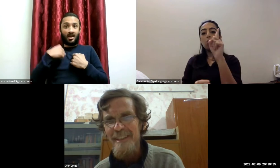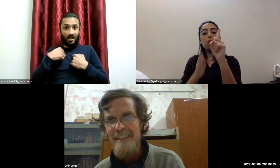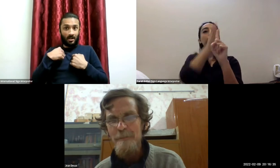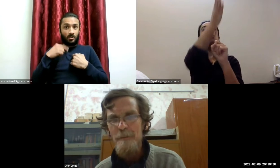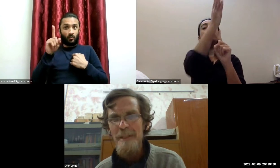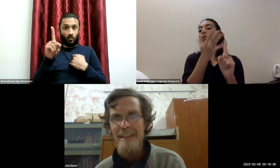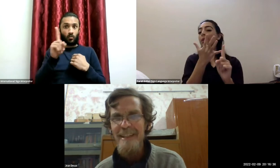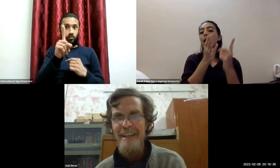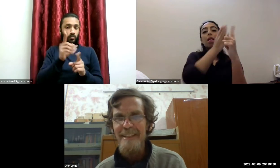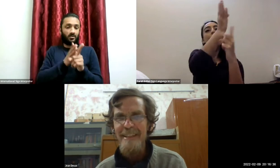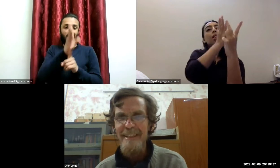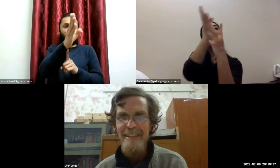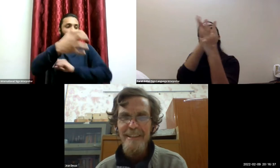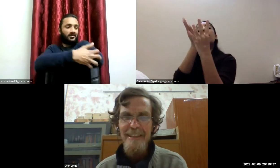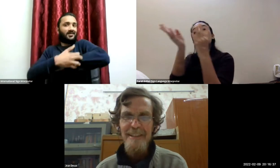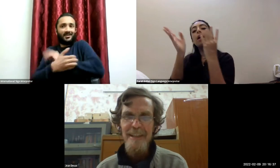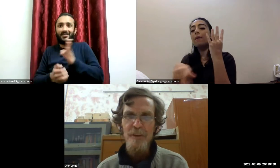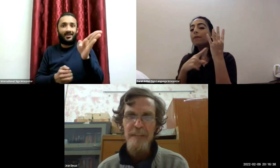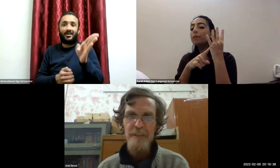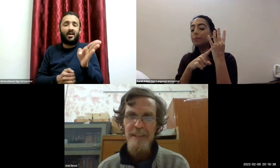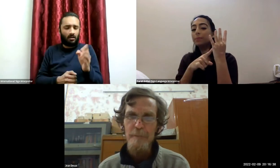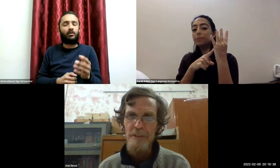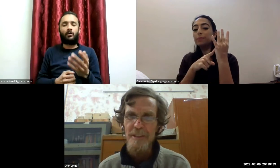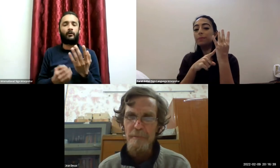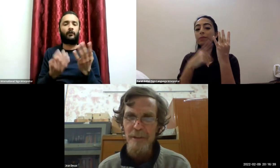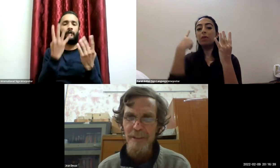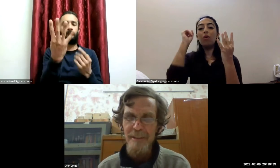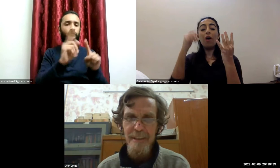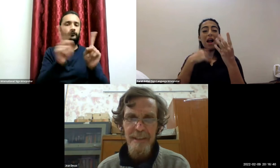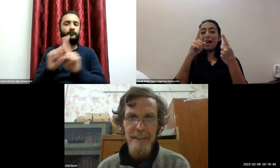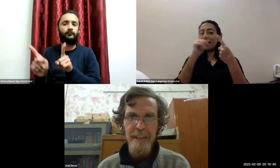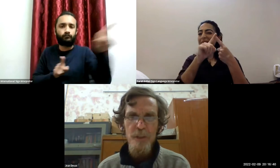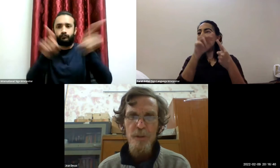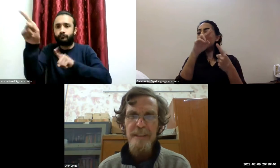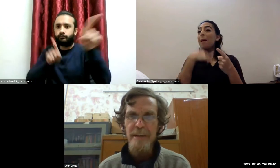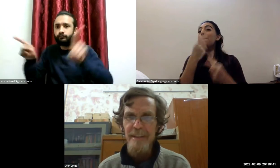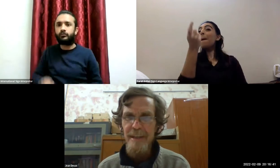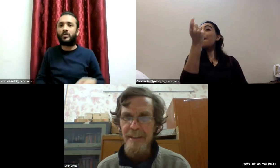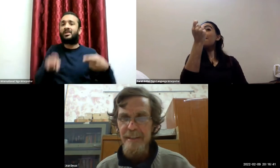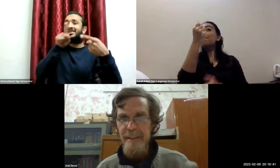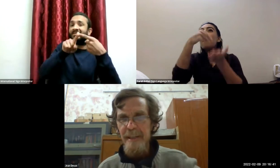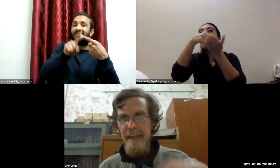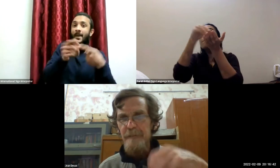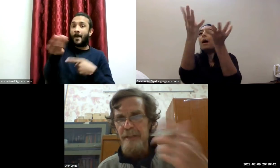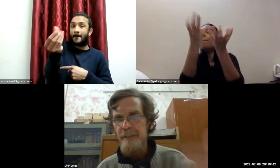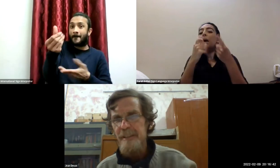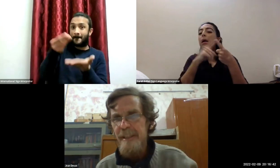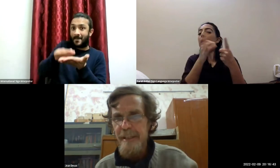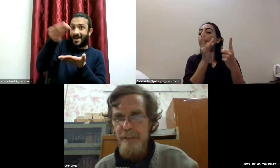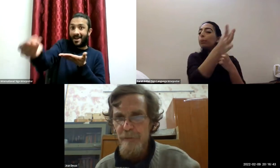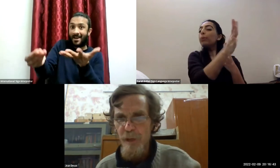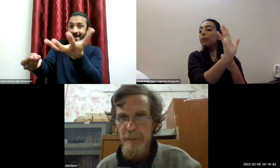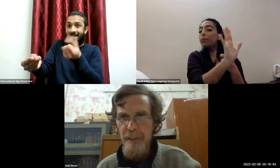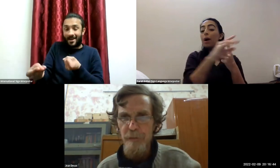details of the index basically the idea is that you use a site purchasing power and you look directly at various